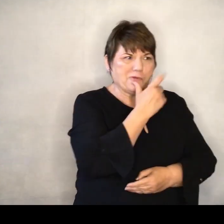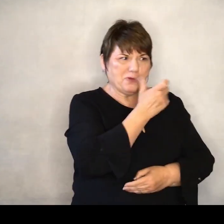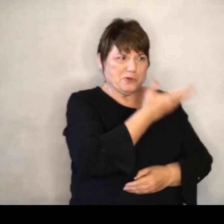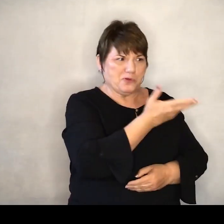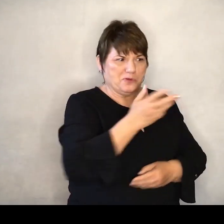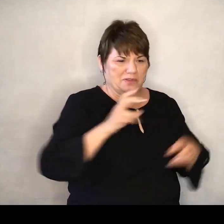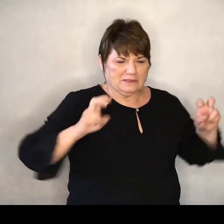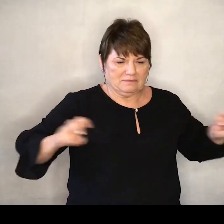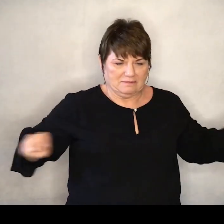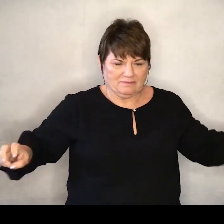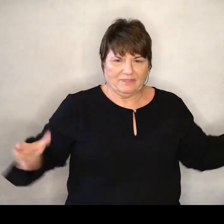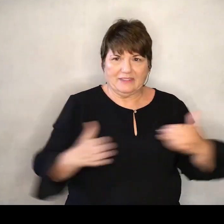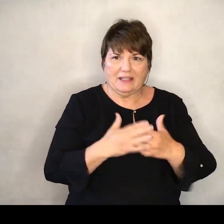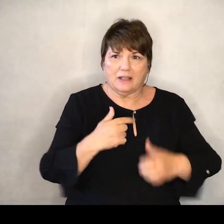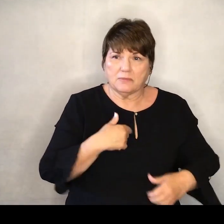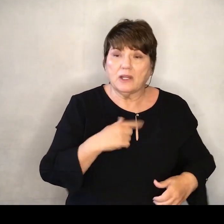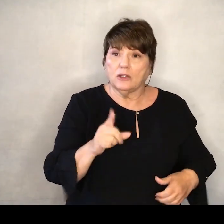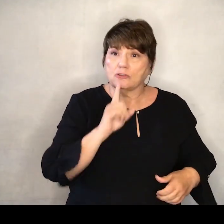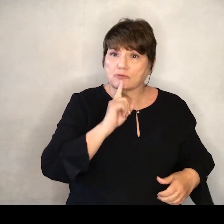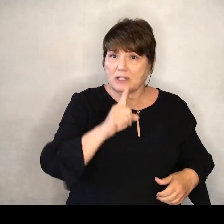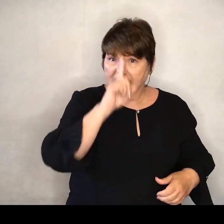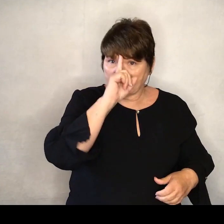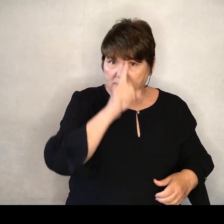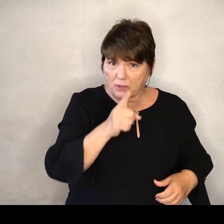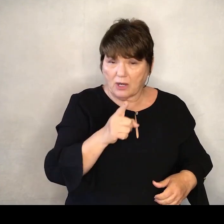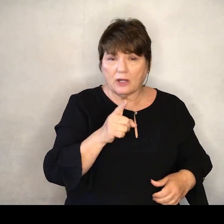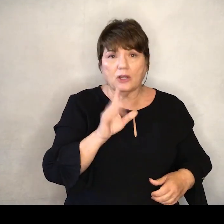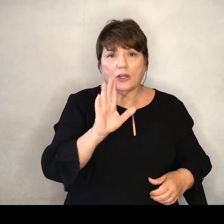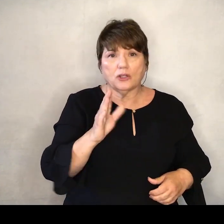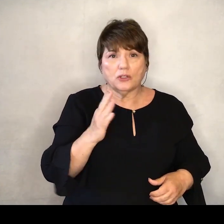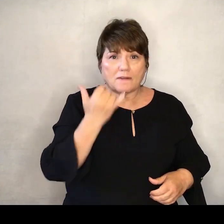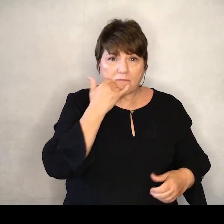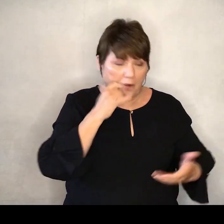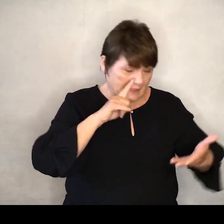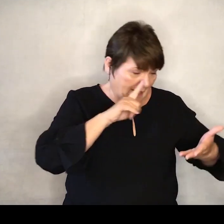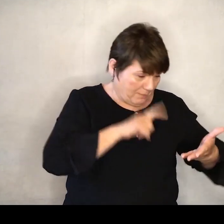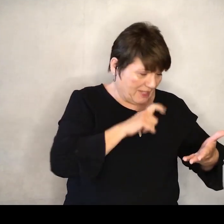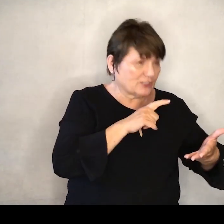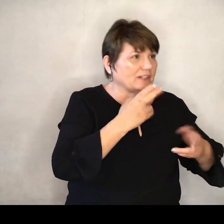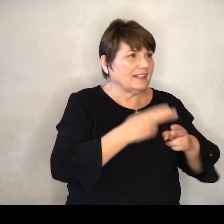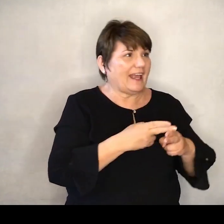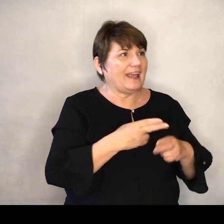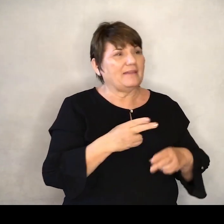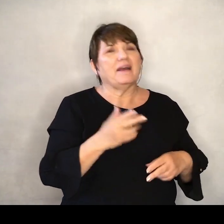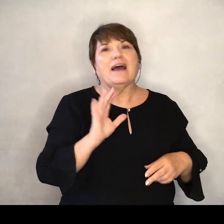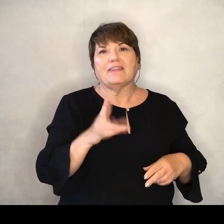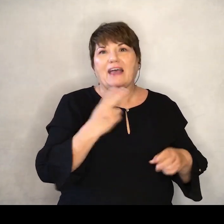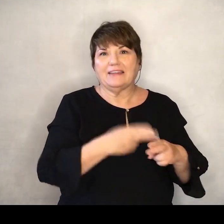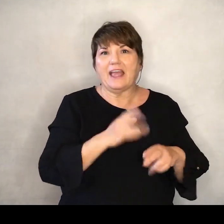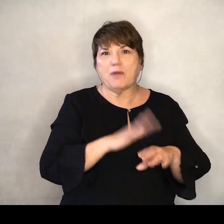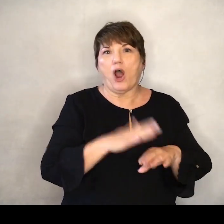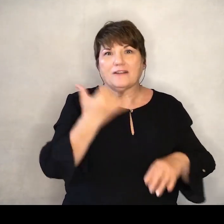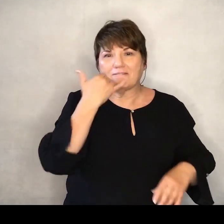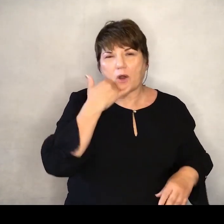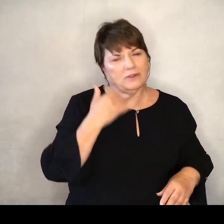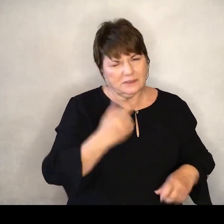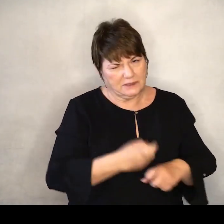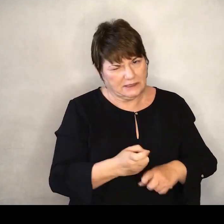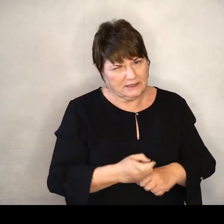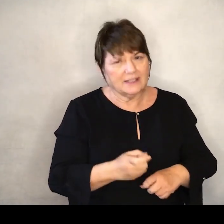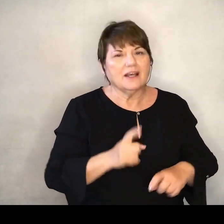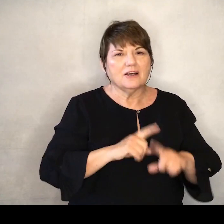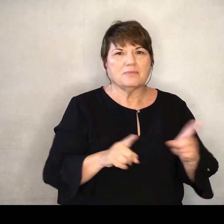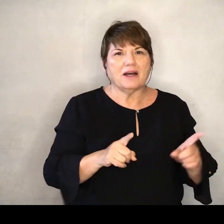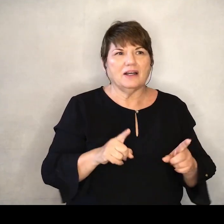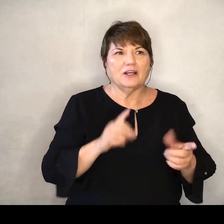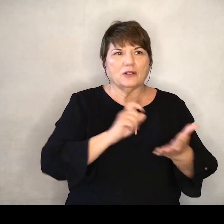future, right? And if you're really smart What you do is you take out your phone And you take a picture of the name And then you have a picture of that name on your phone Now it's not that